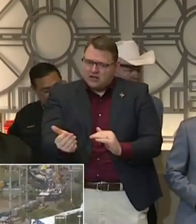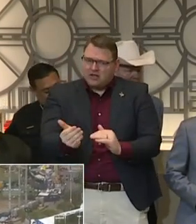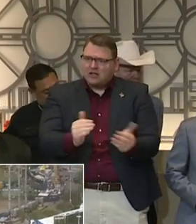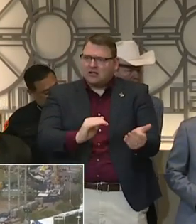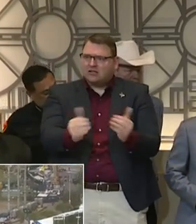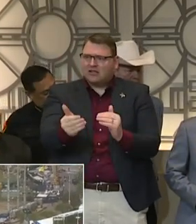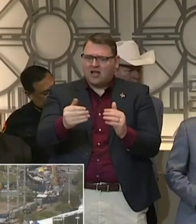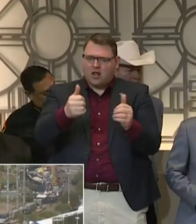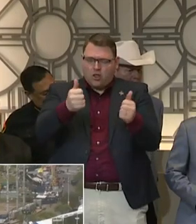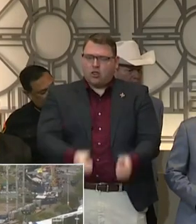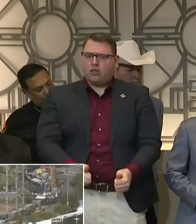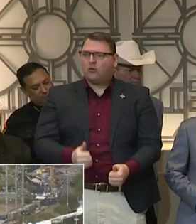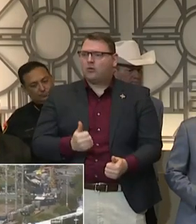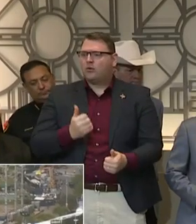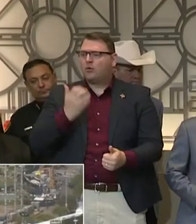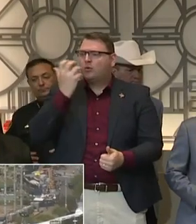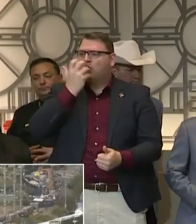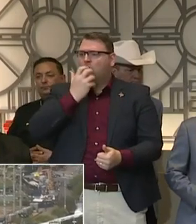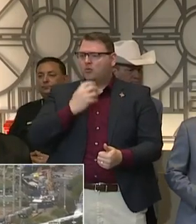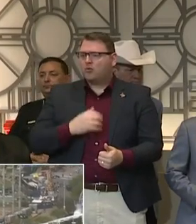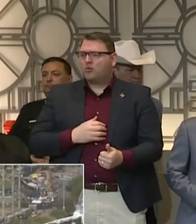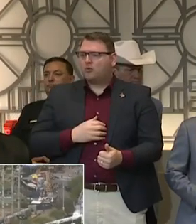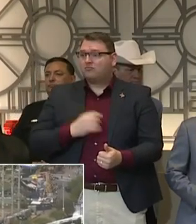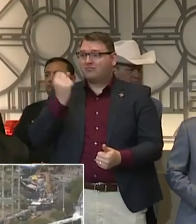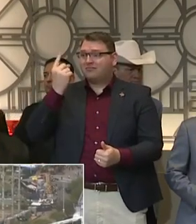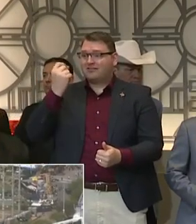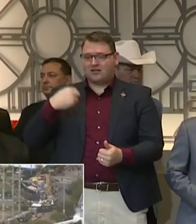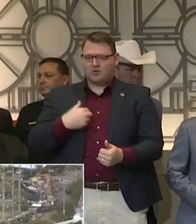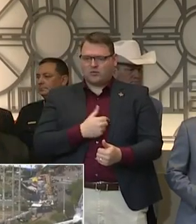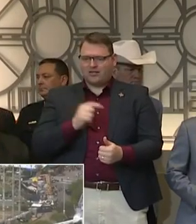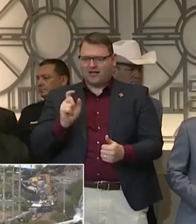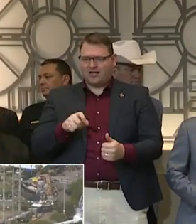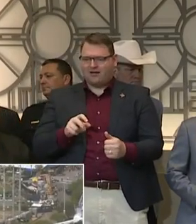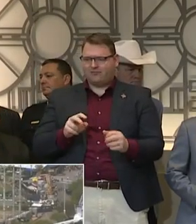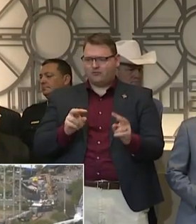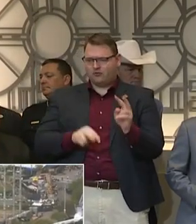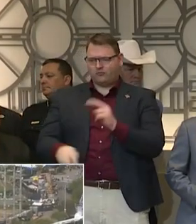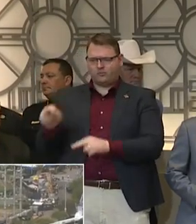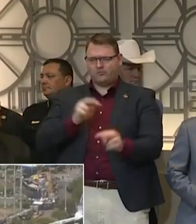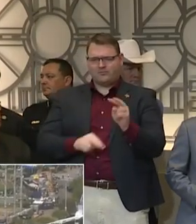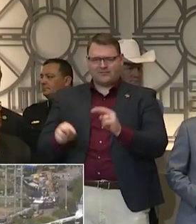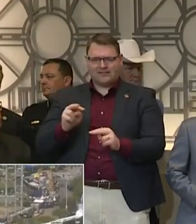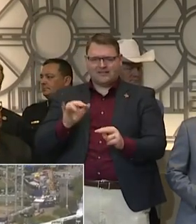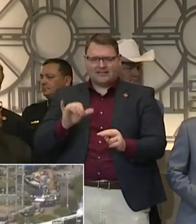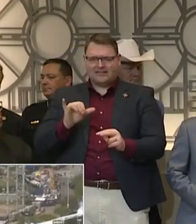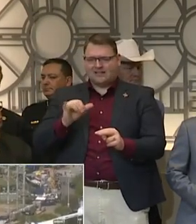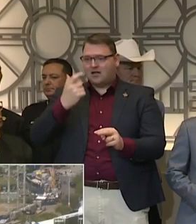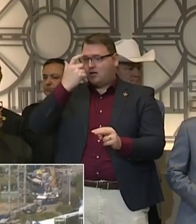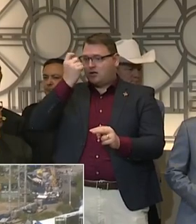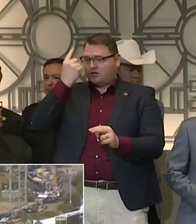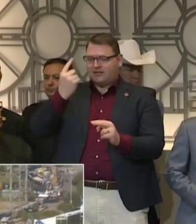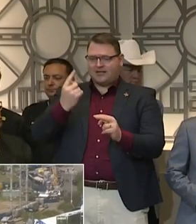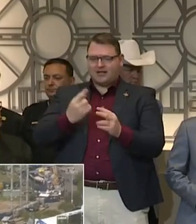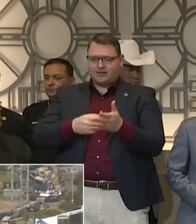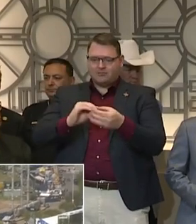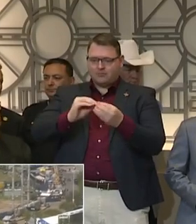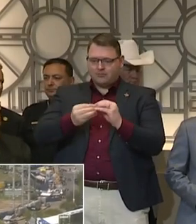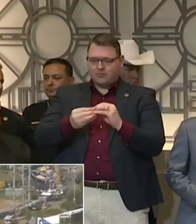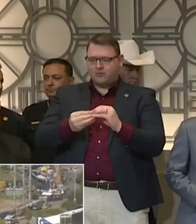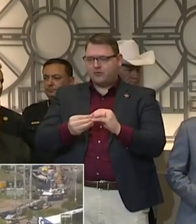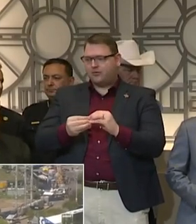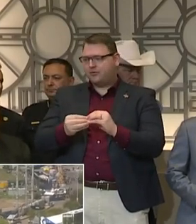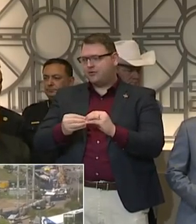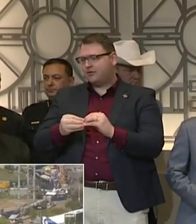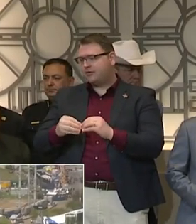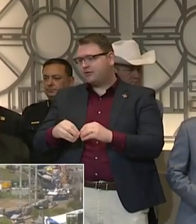perspective right now what those statistics are. Because as much as we're working with the hospitals to ensure that they have